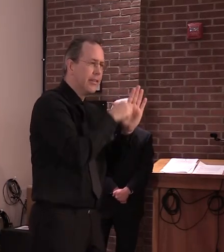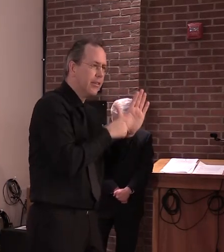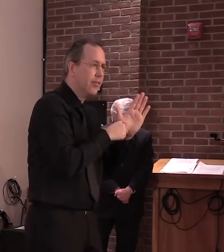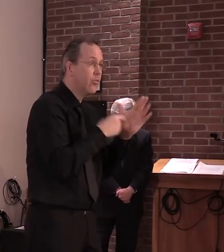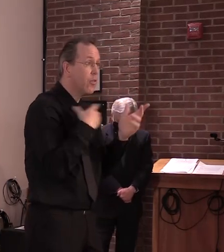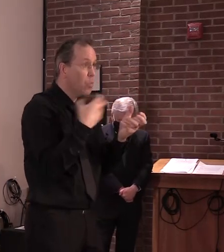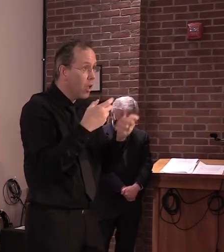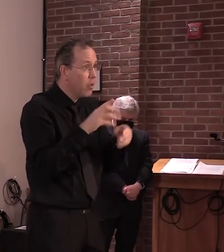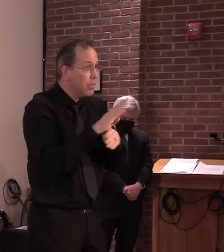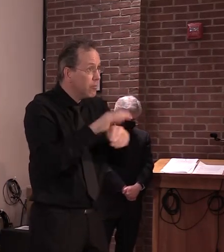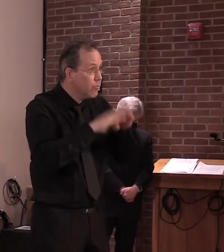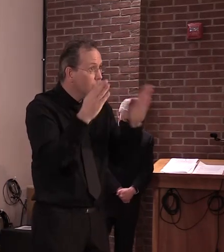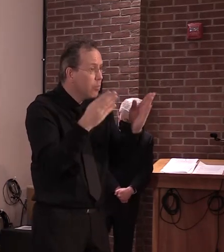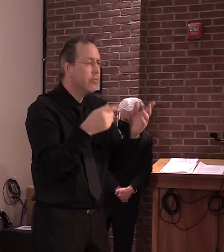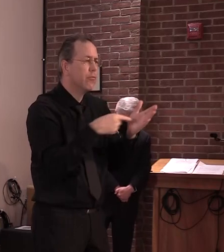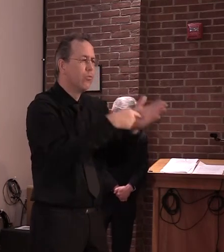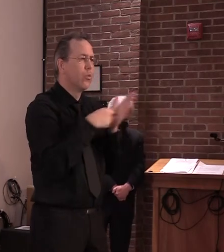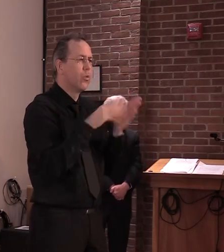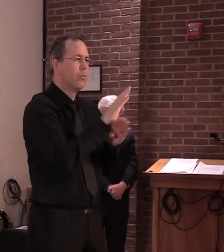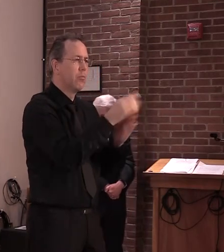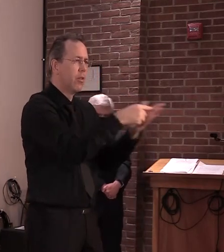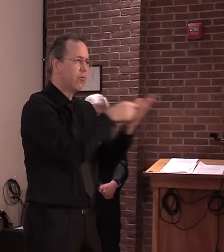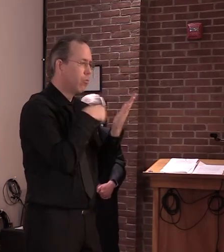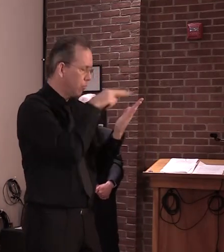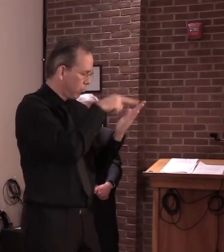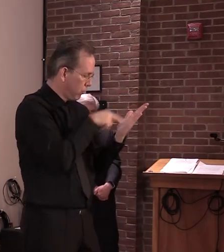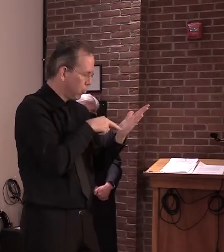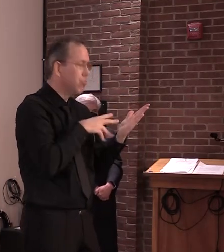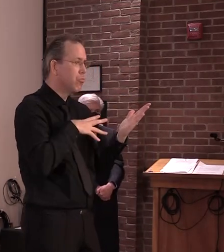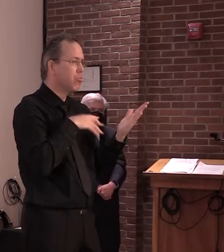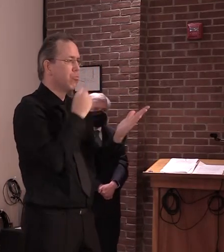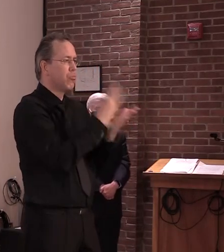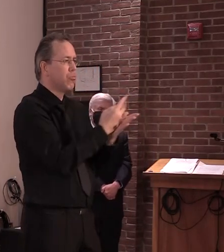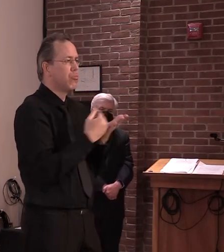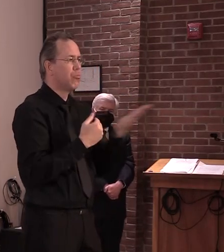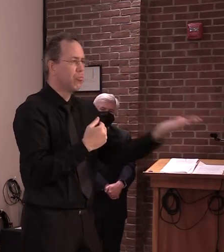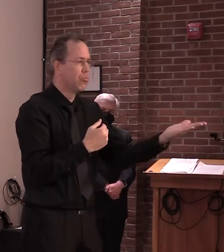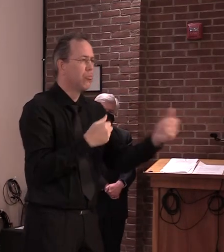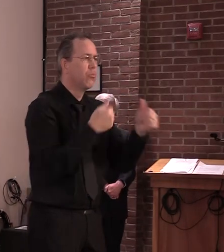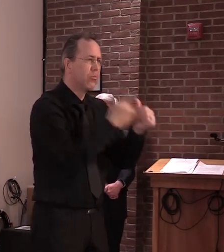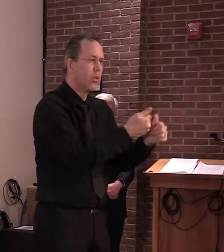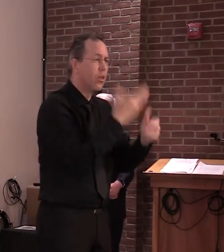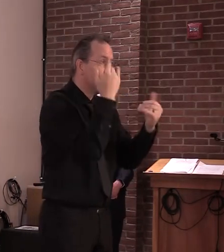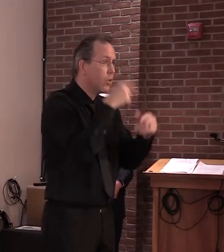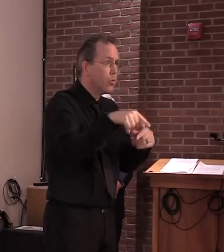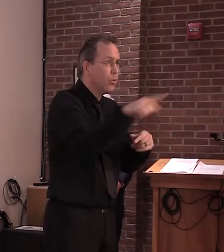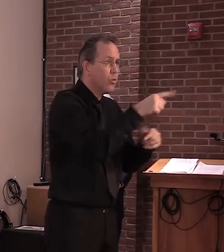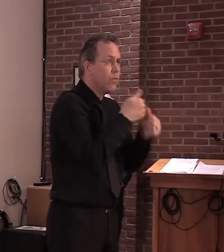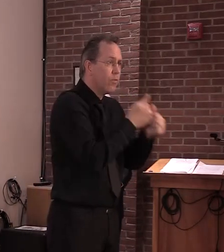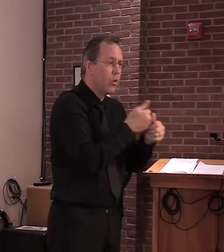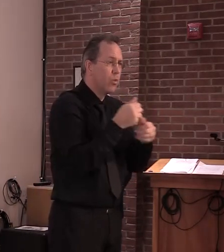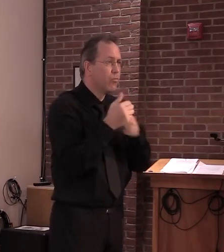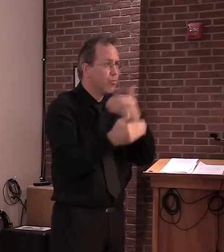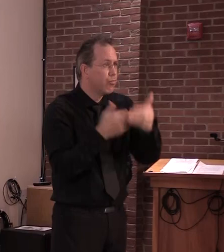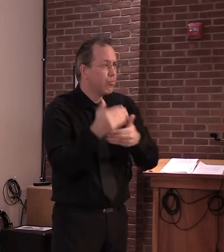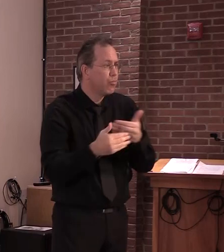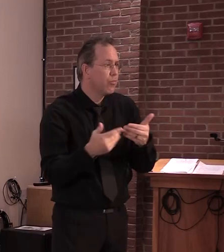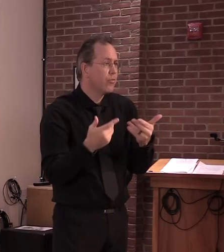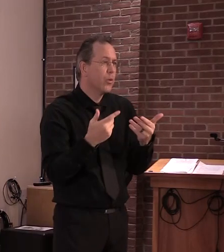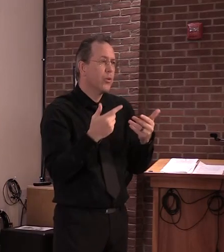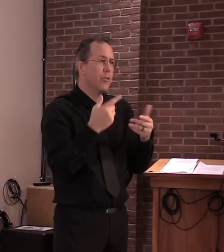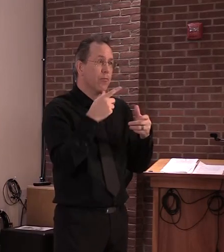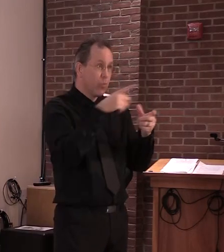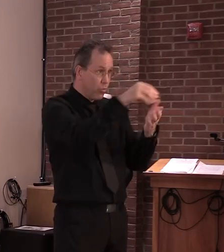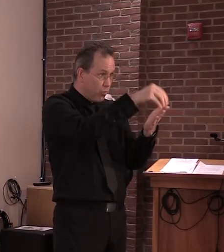so willingly. And so we expect them to make sure that they follow the plan that they've put into place and they've submitted.